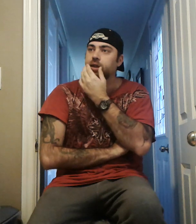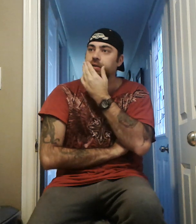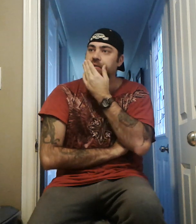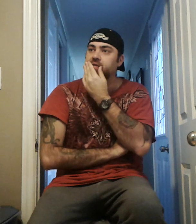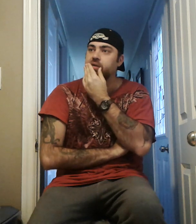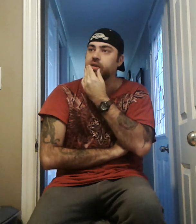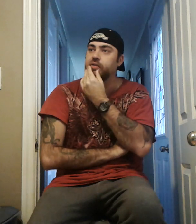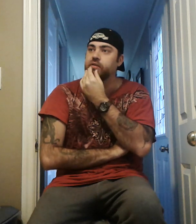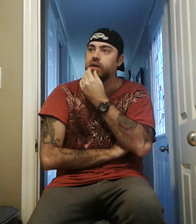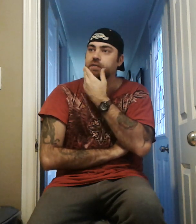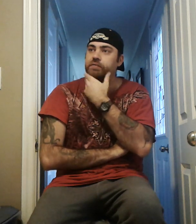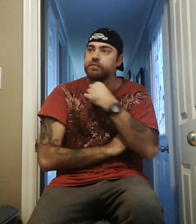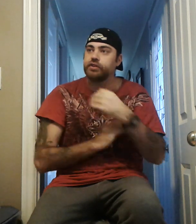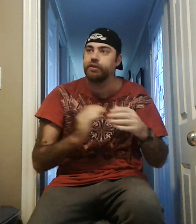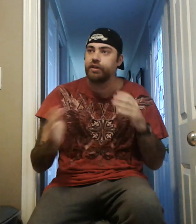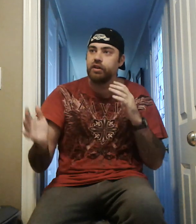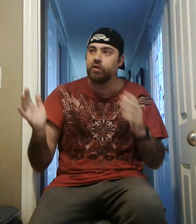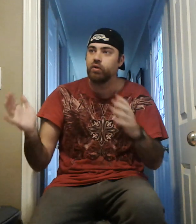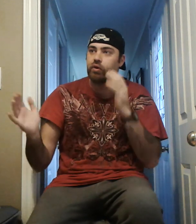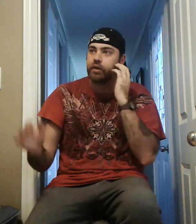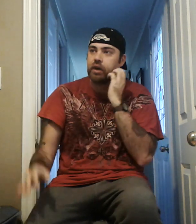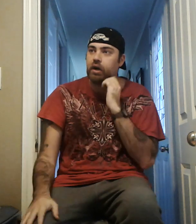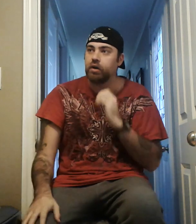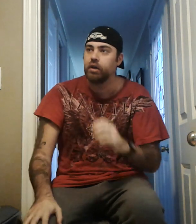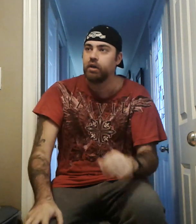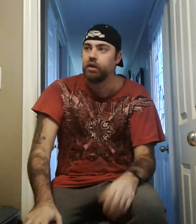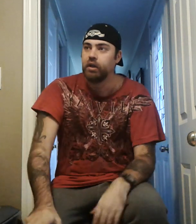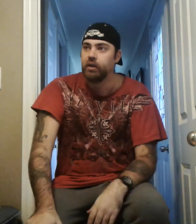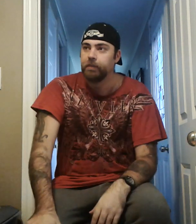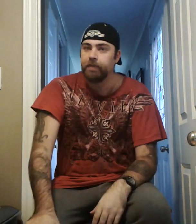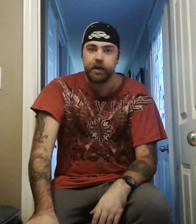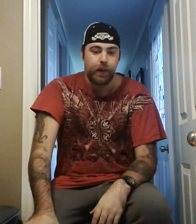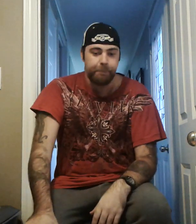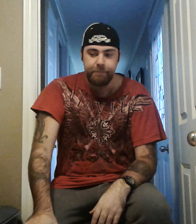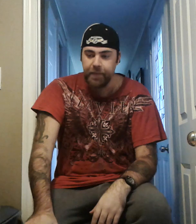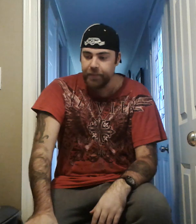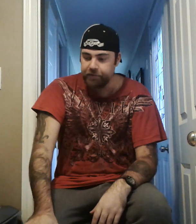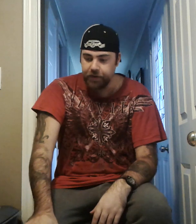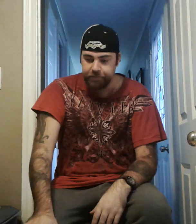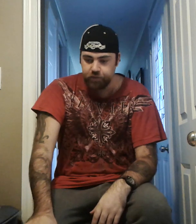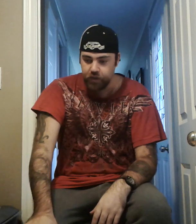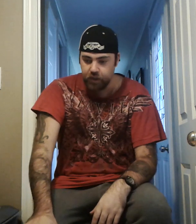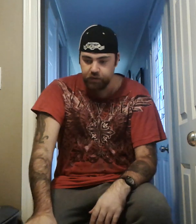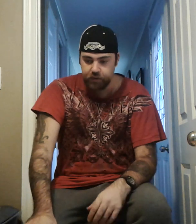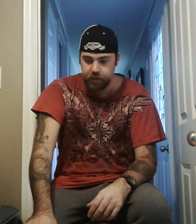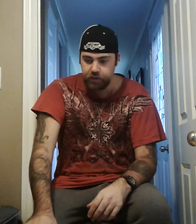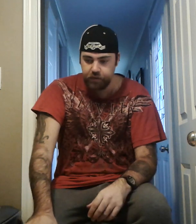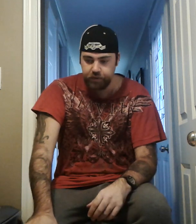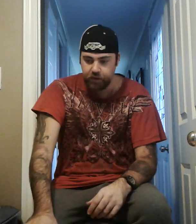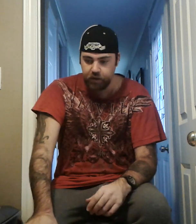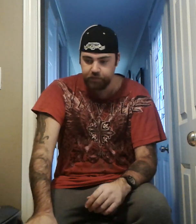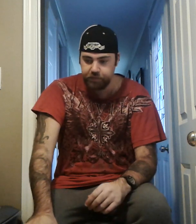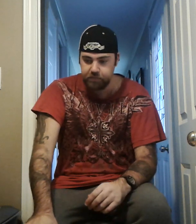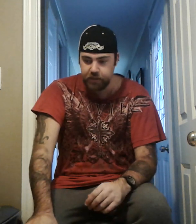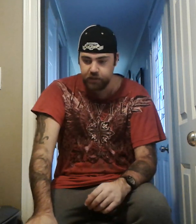that's great, um, so then the whole, you know, but, um, no, I found, you know, it was hard for me,